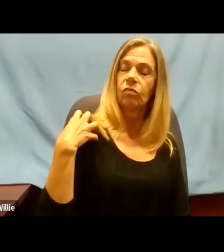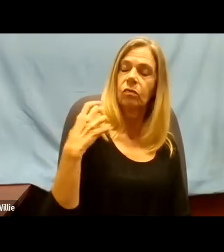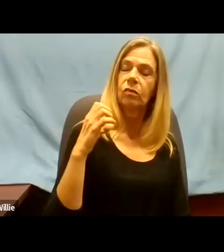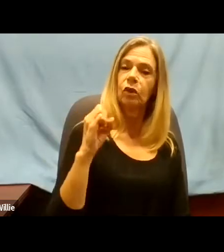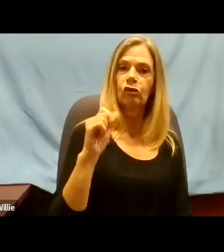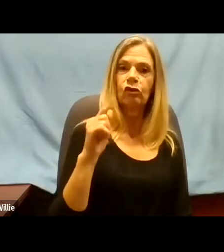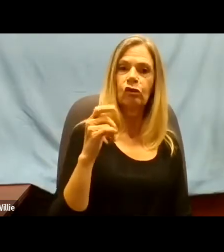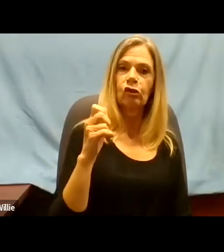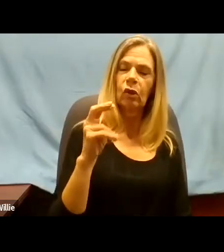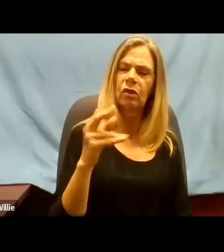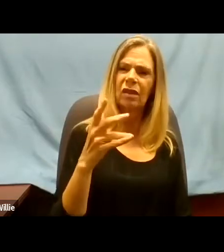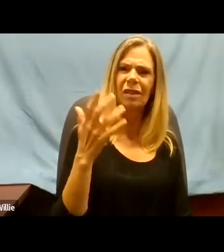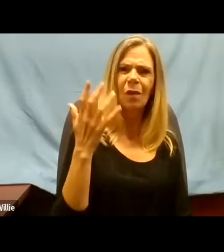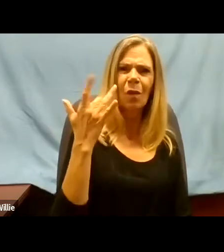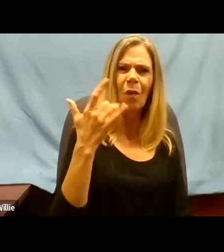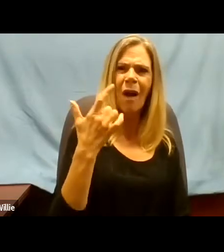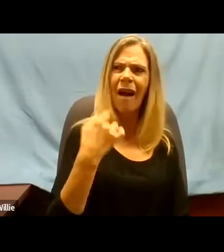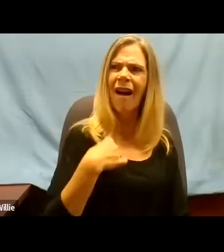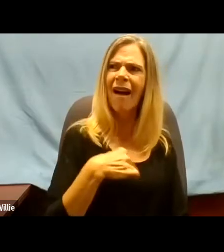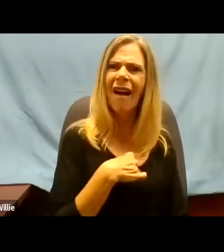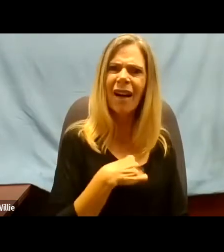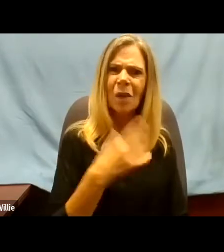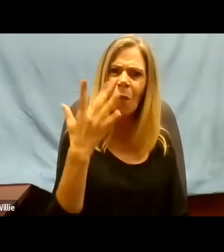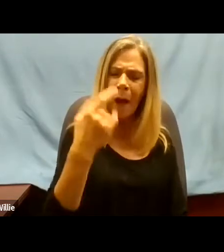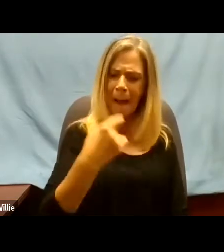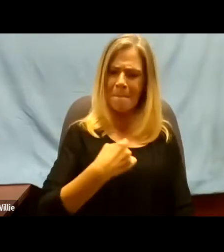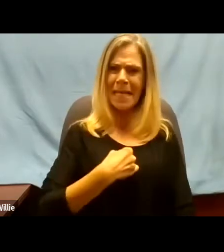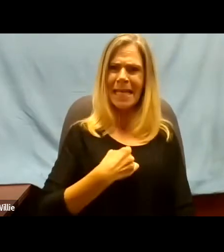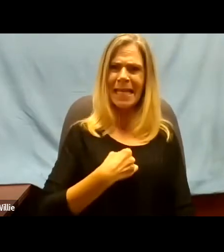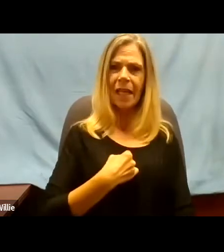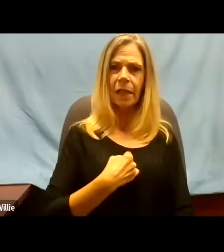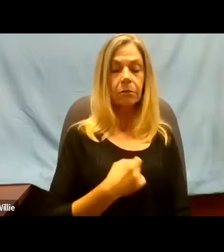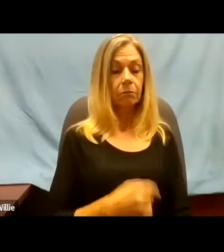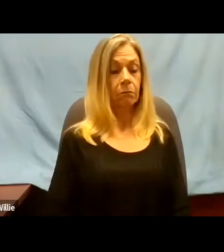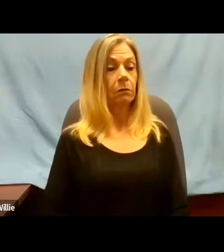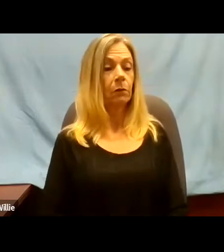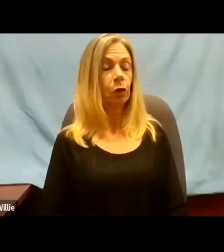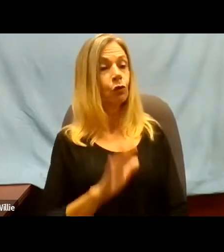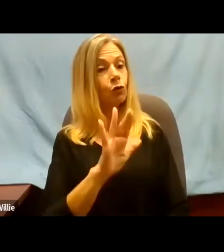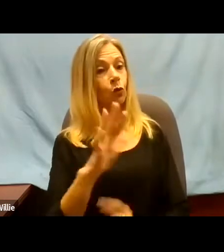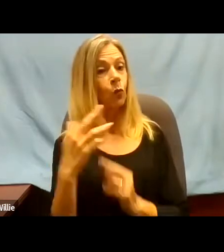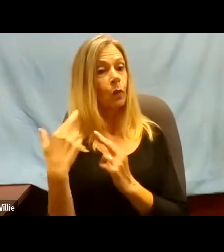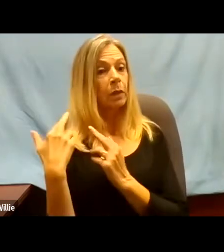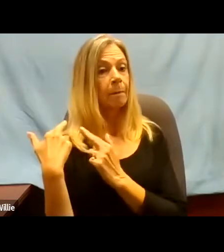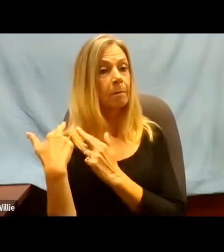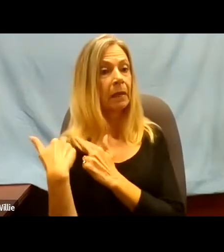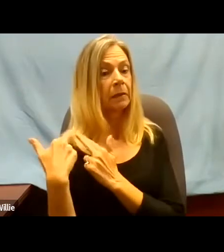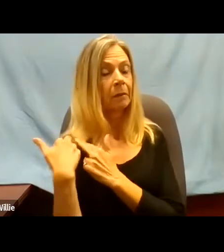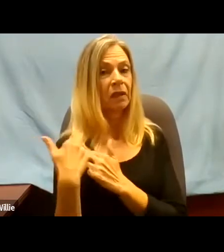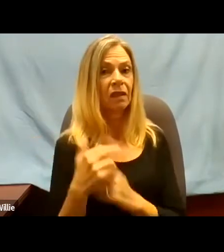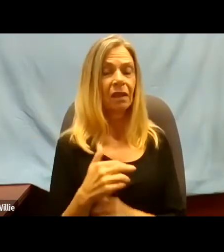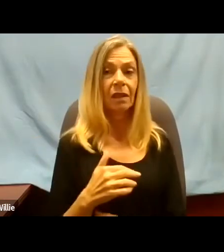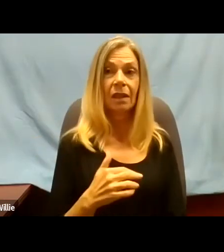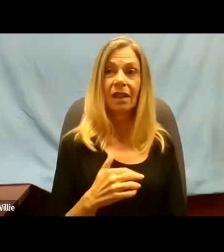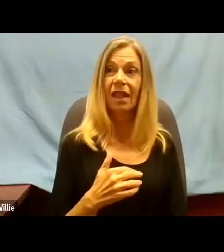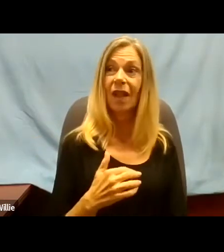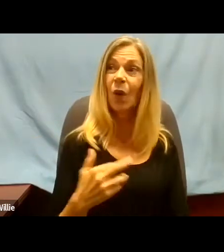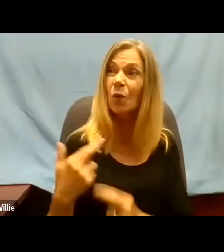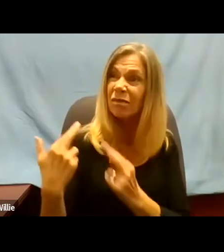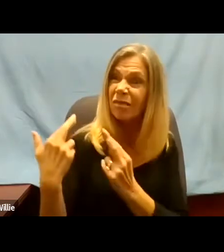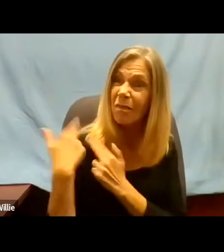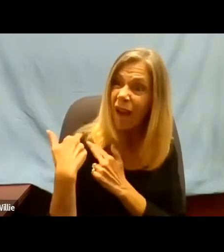Why me? And he said, well, it's your responsibility. And I said, responsibility?